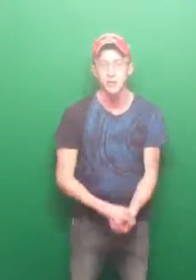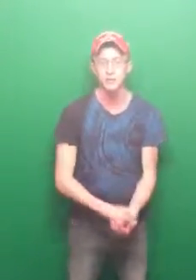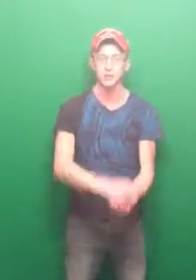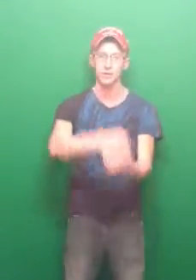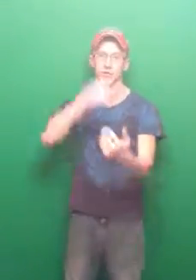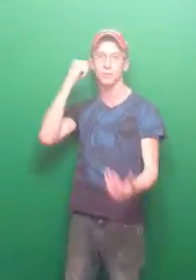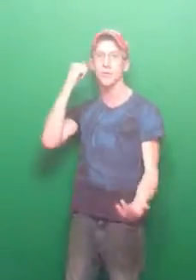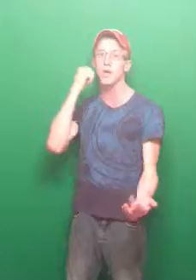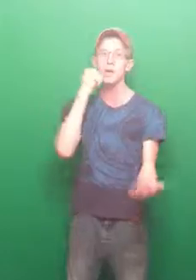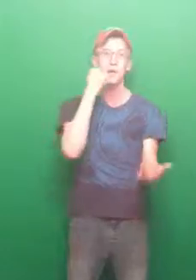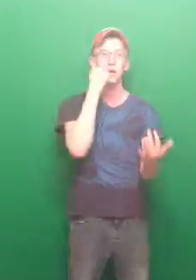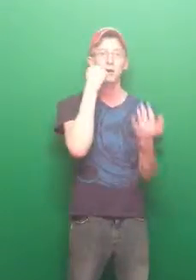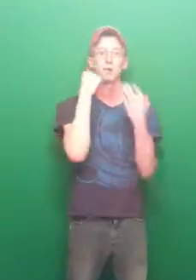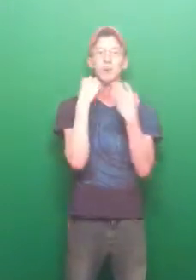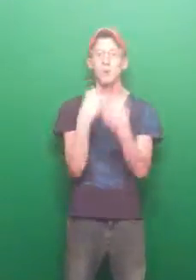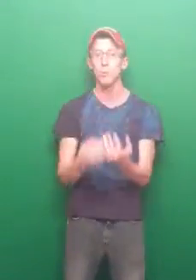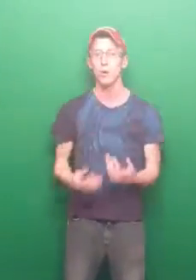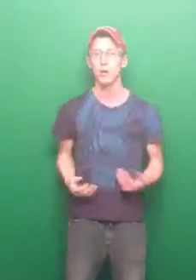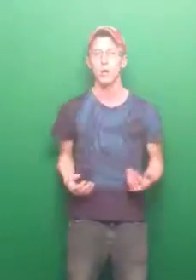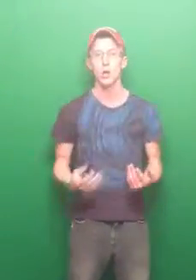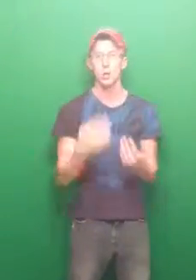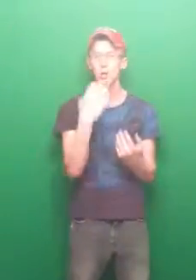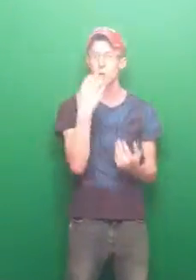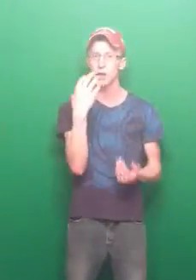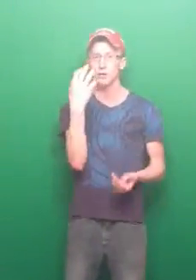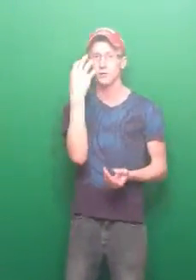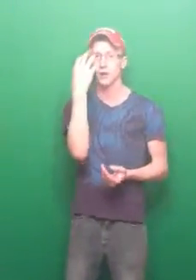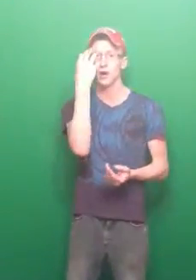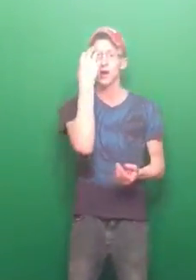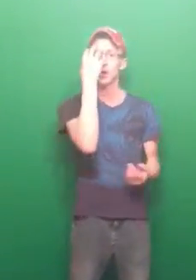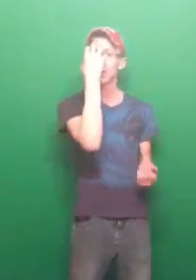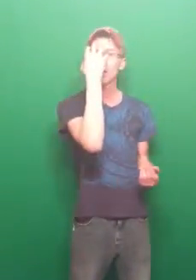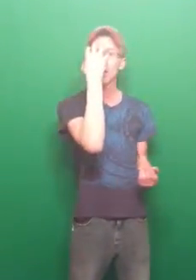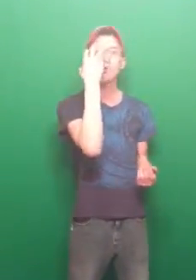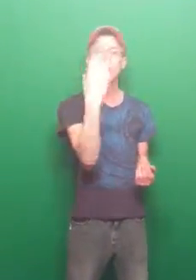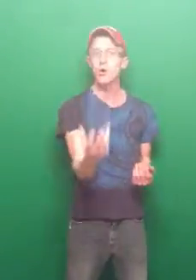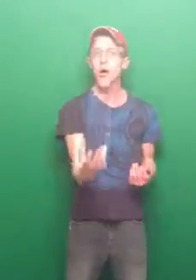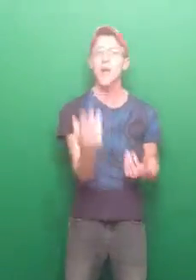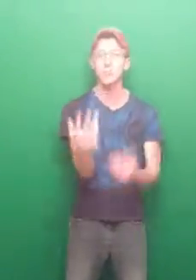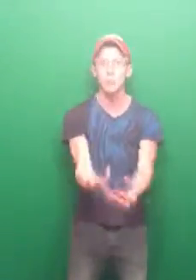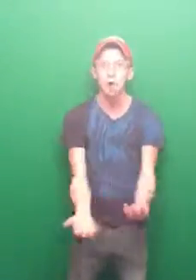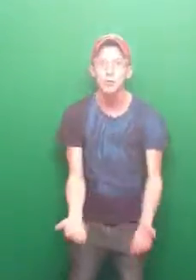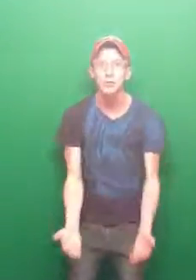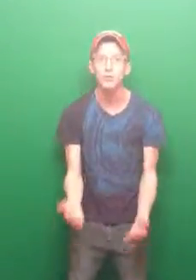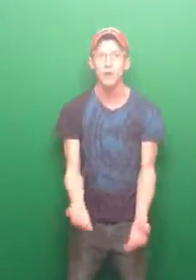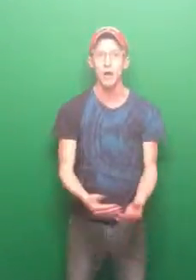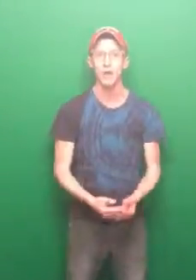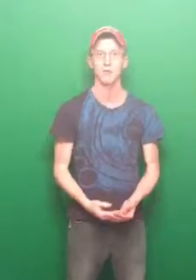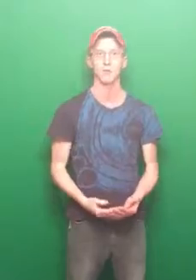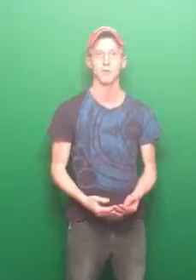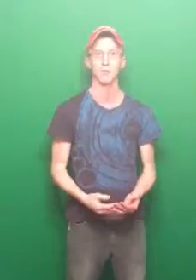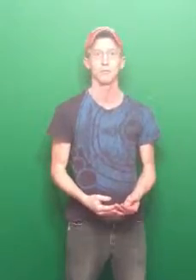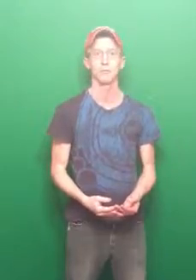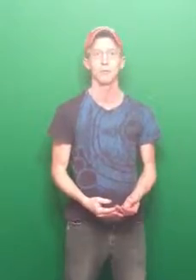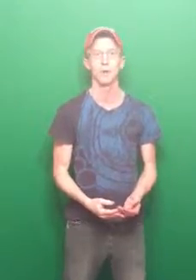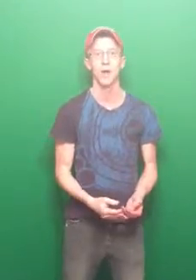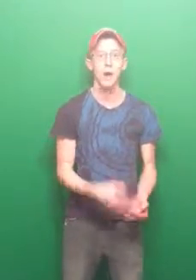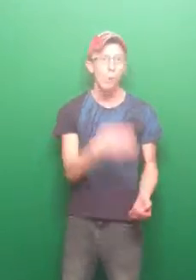difference, to be someone who is, who, who has a purpose in life. And I